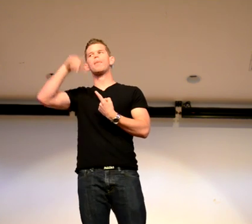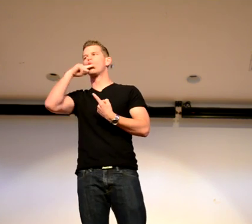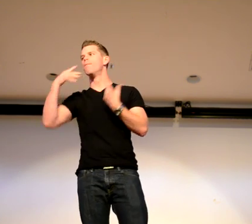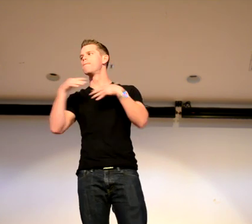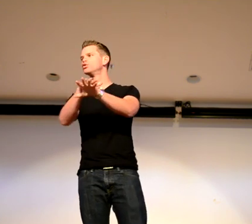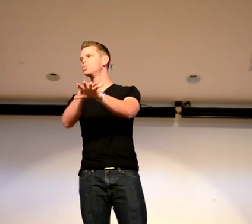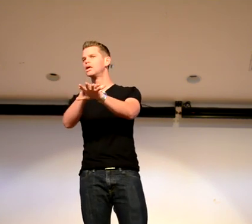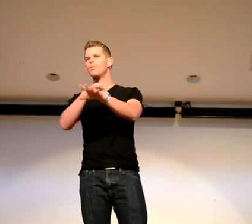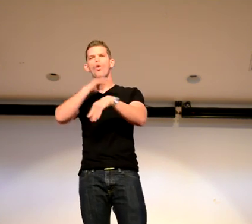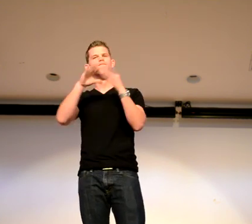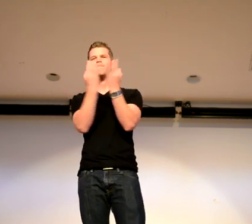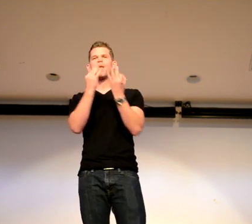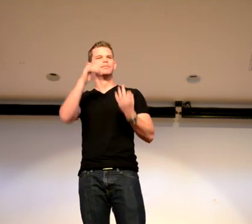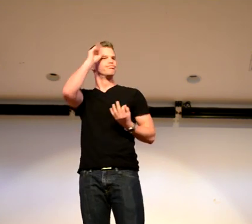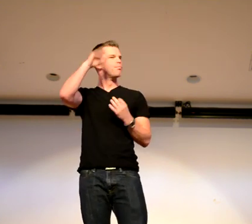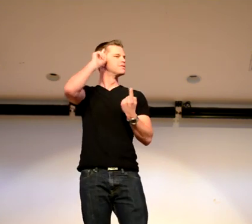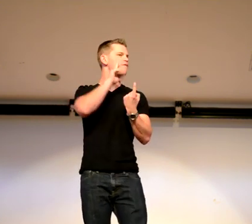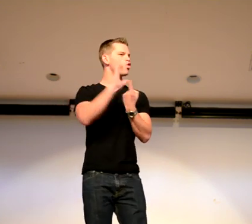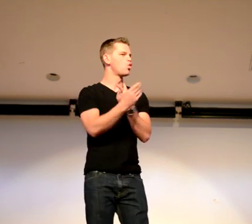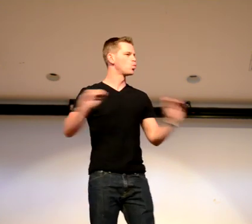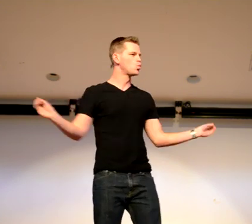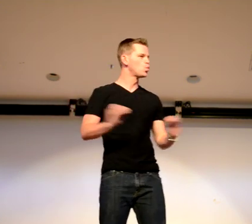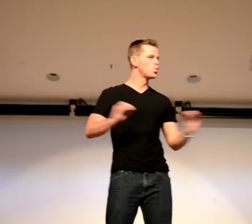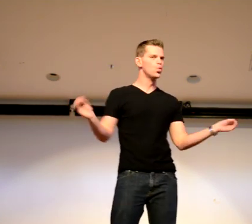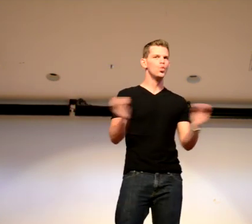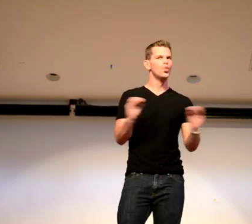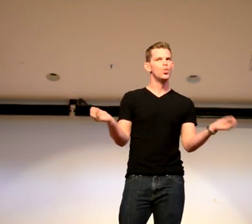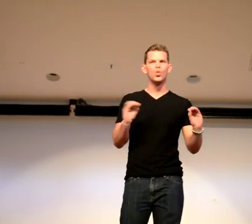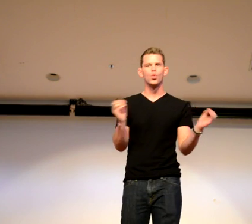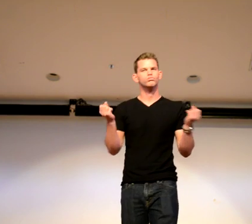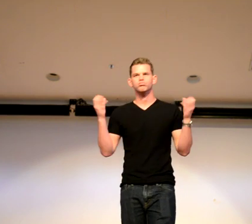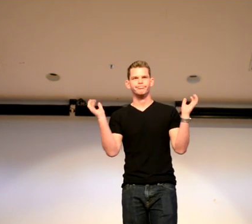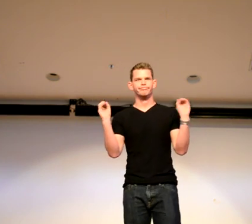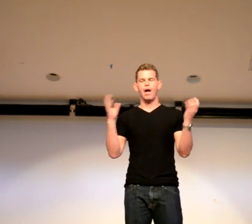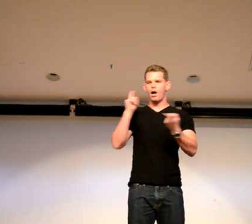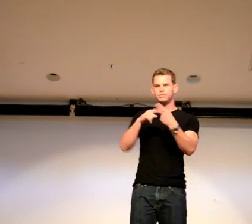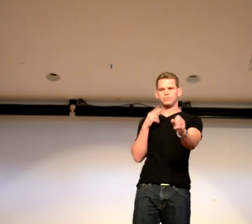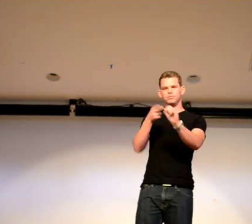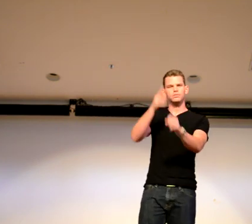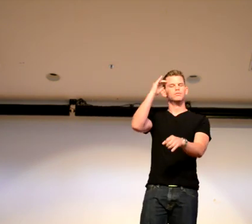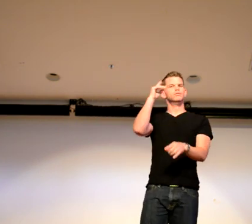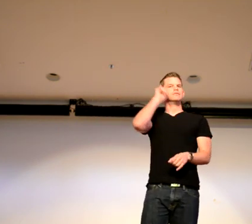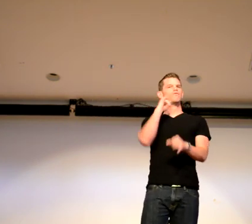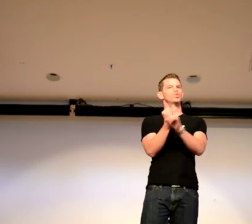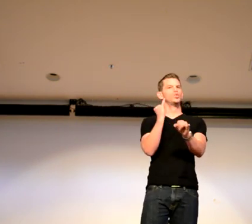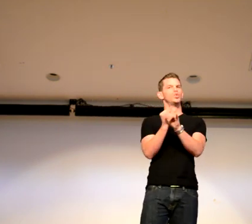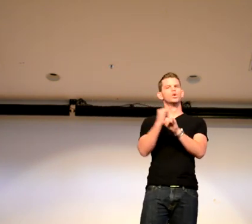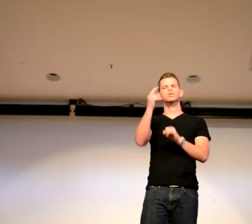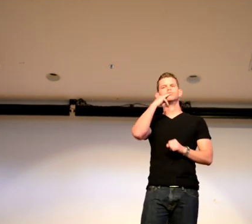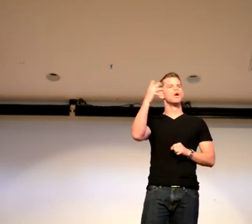culture because I grew up in a mainstream school. And my mother and father didn't know anything about Deaf culture at all. So, you know, I went to the